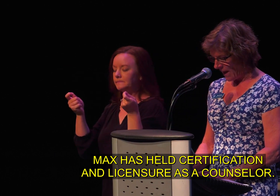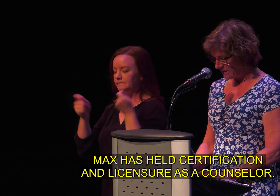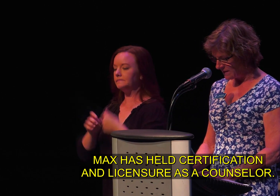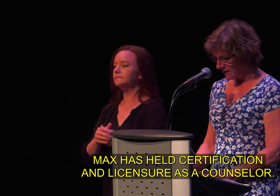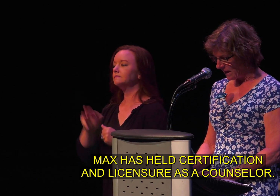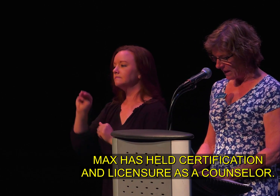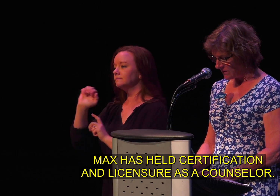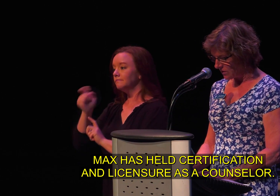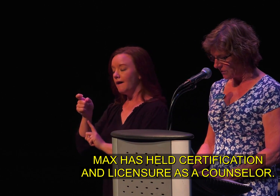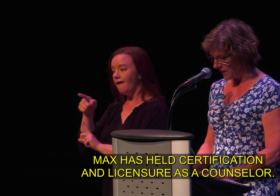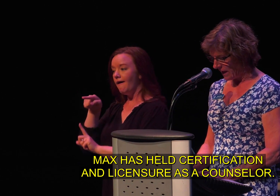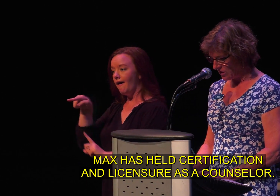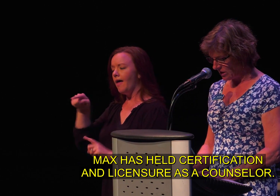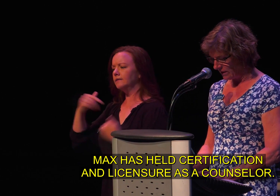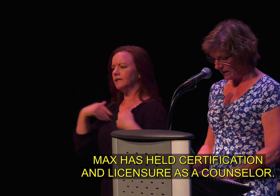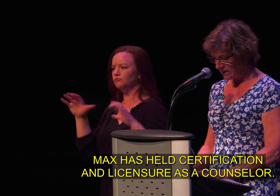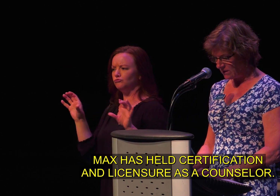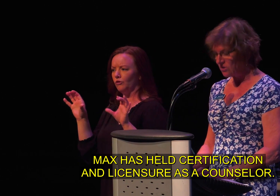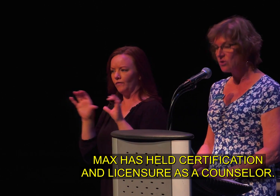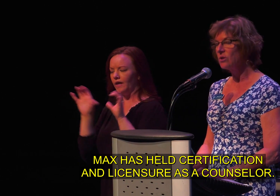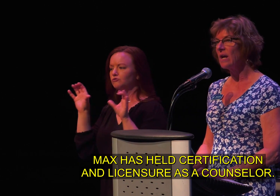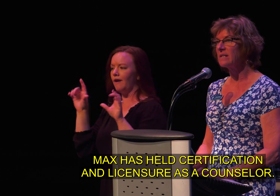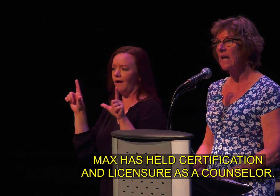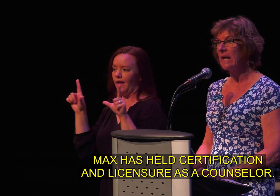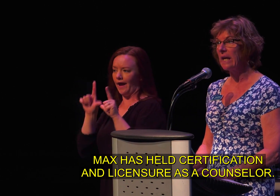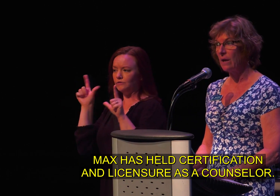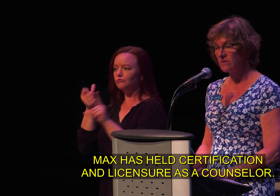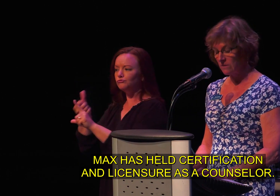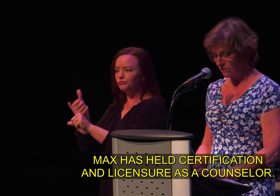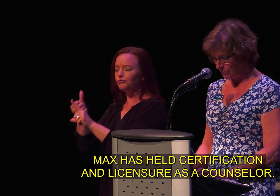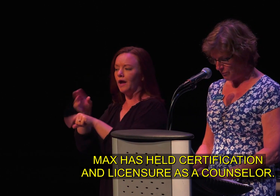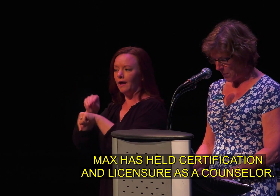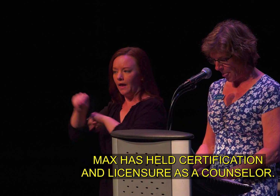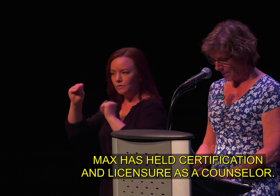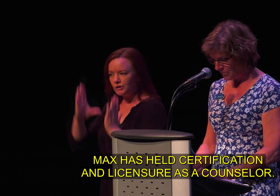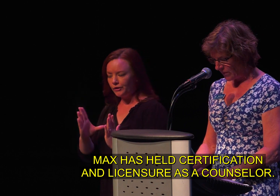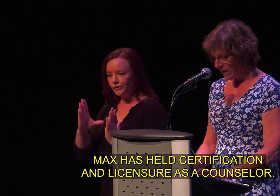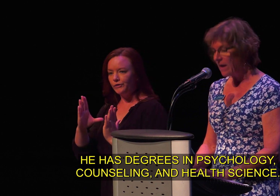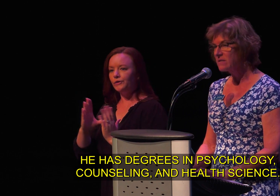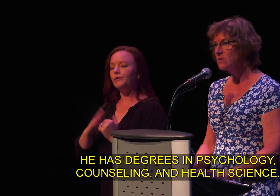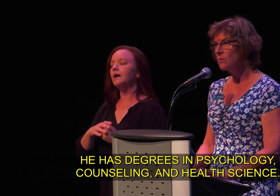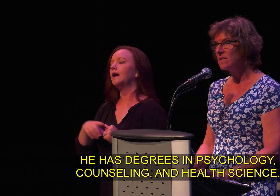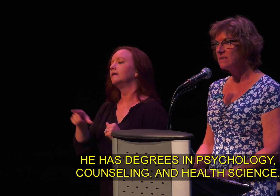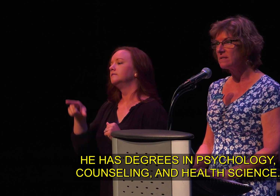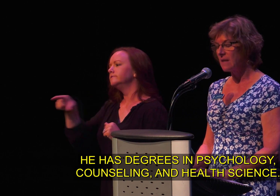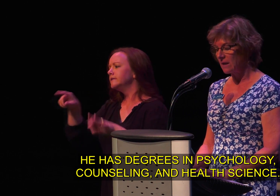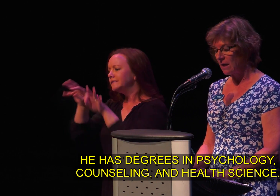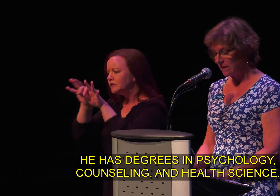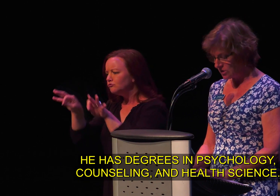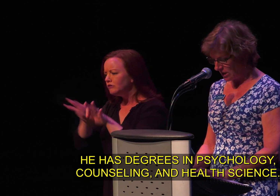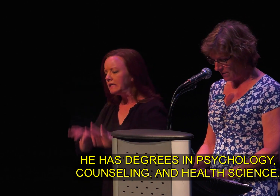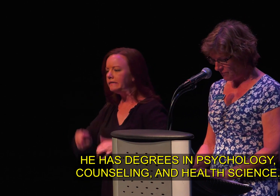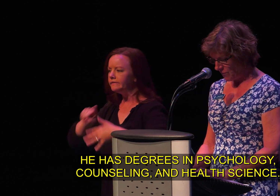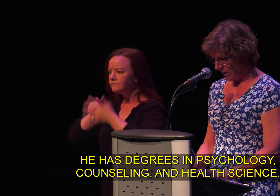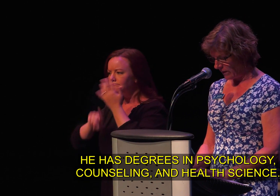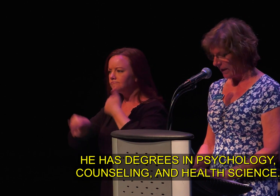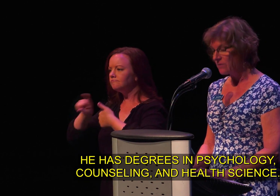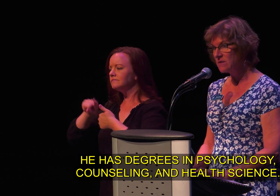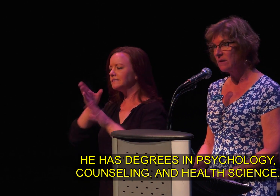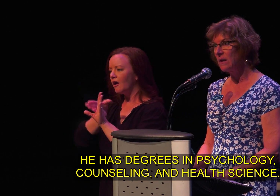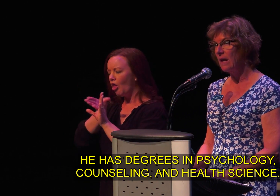Max has held certification and licensure as a counselor. He has degrees in psychology,